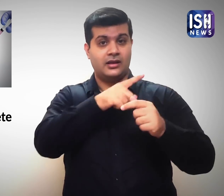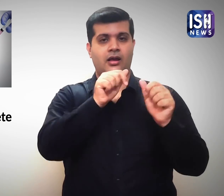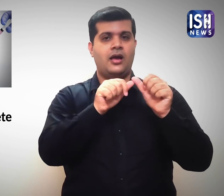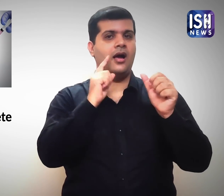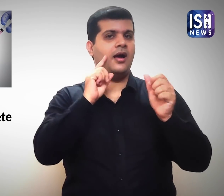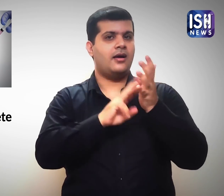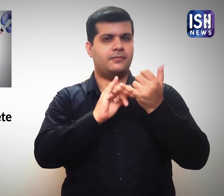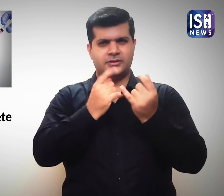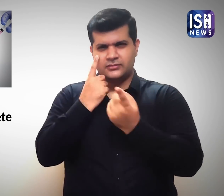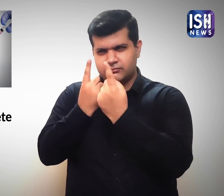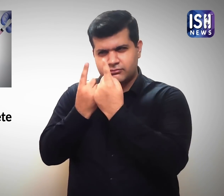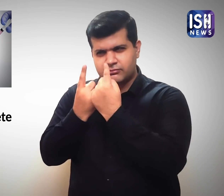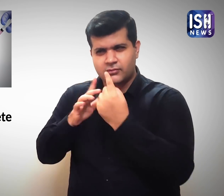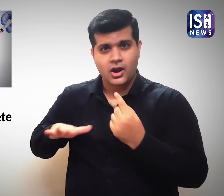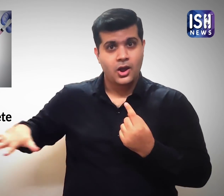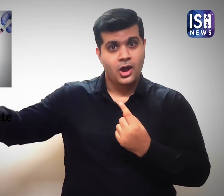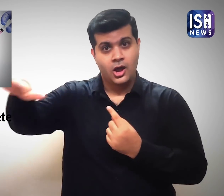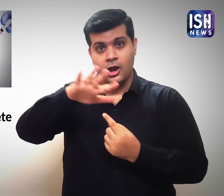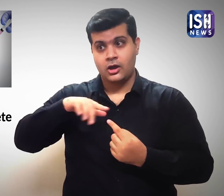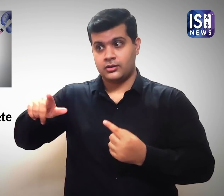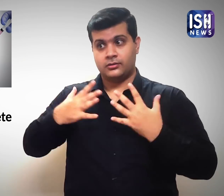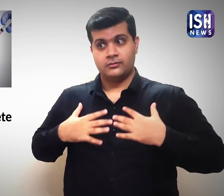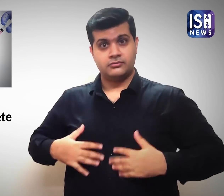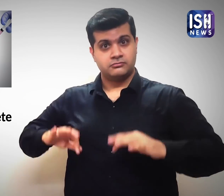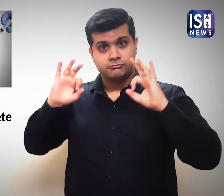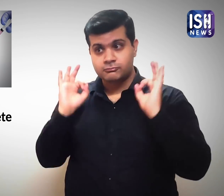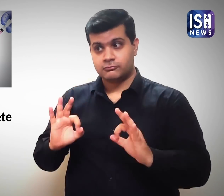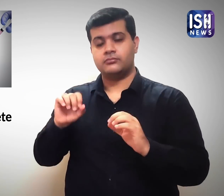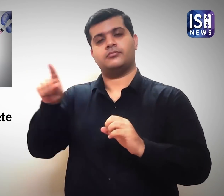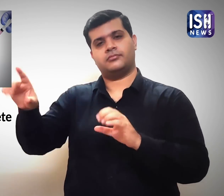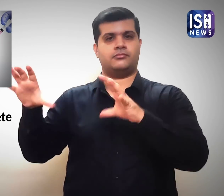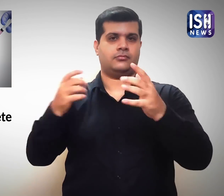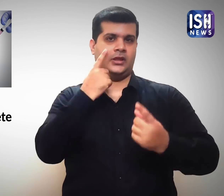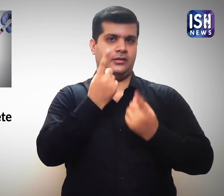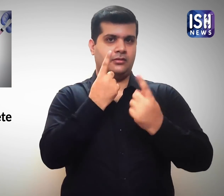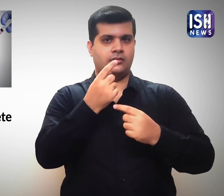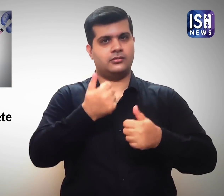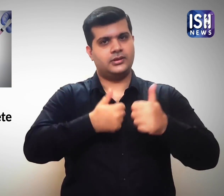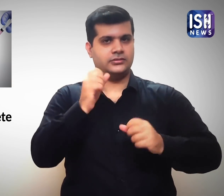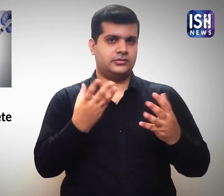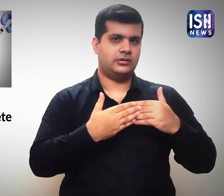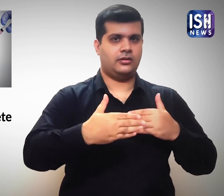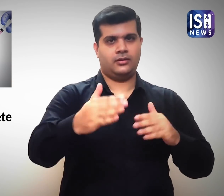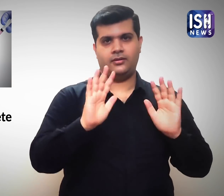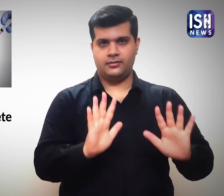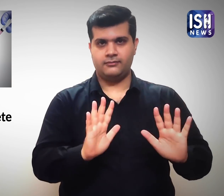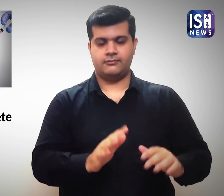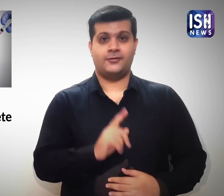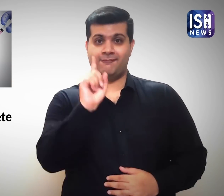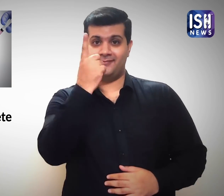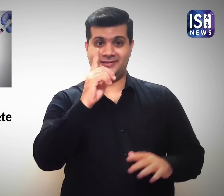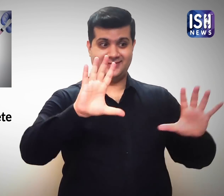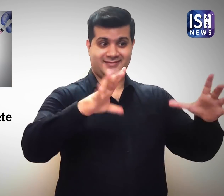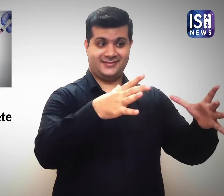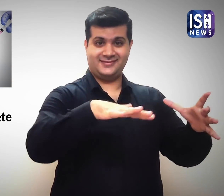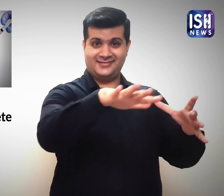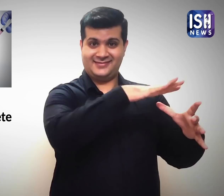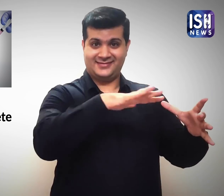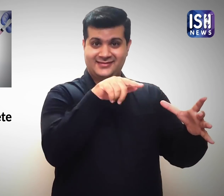AIIMS. Once they are confirmed to be fit, they can take part in trials. Phase 1 of the trials